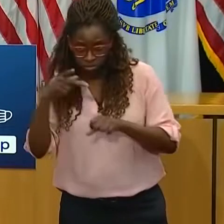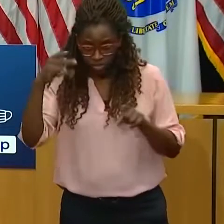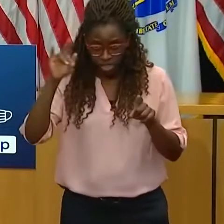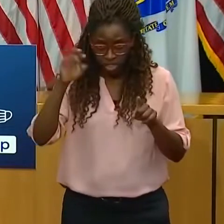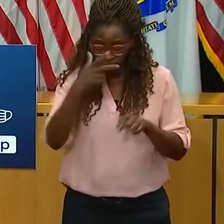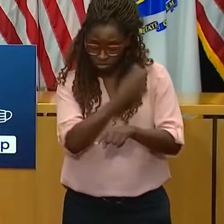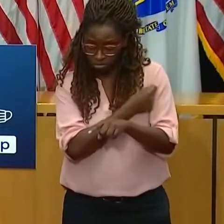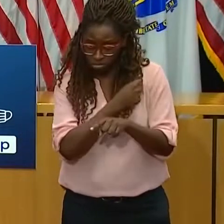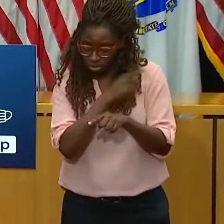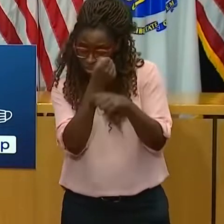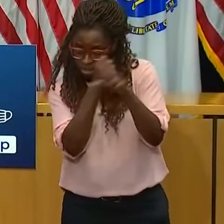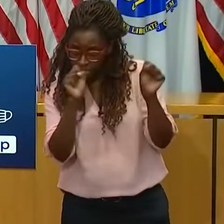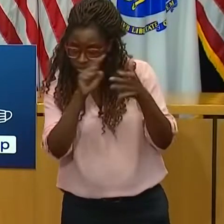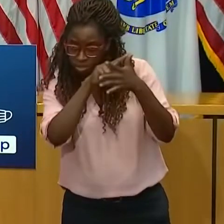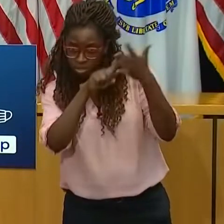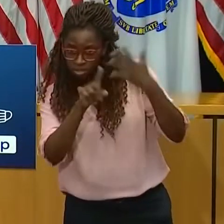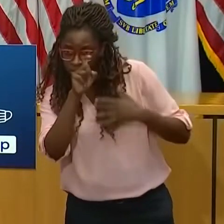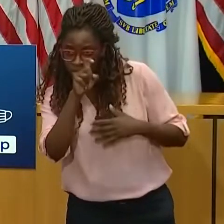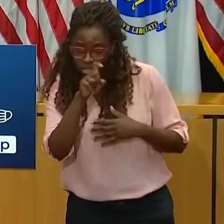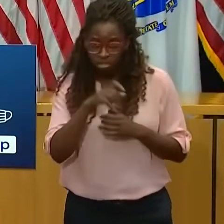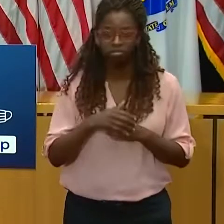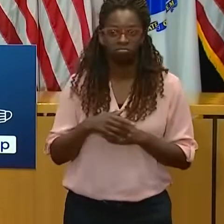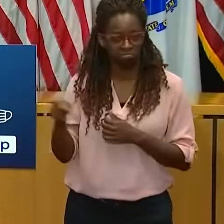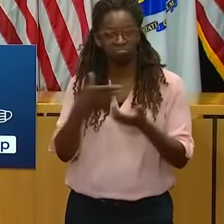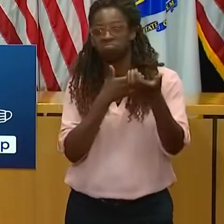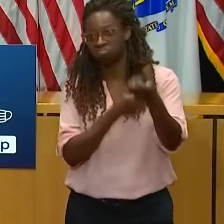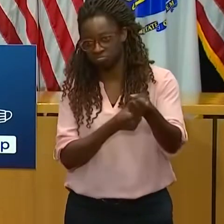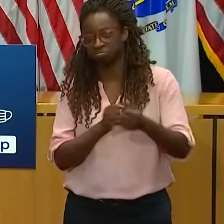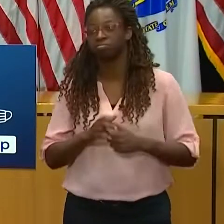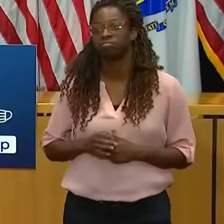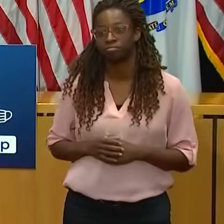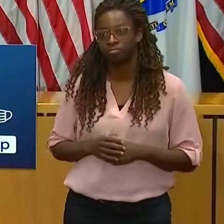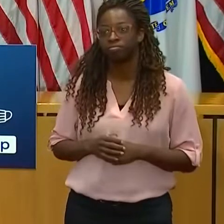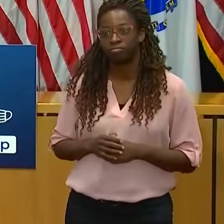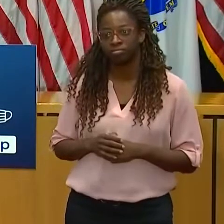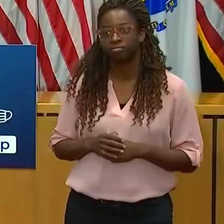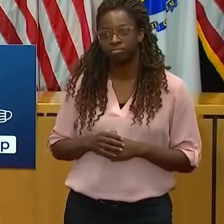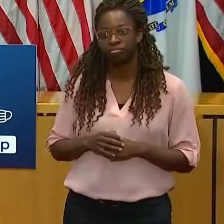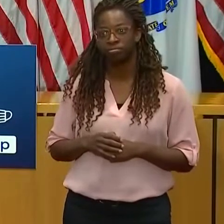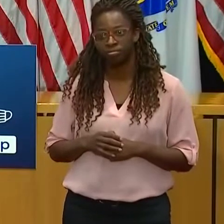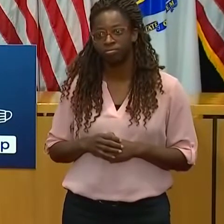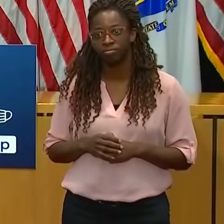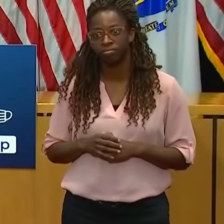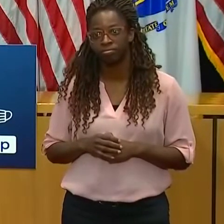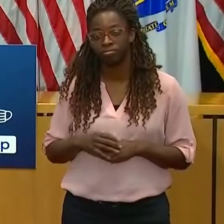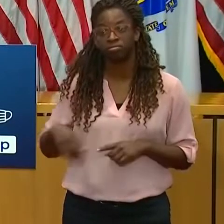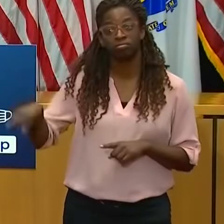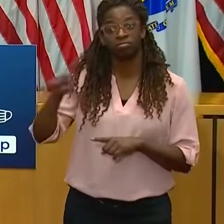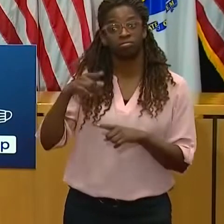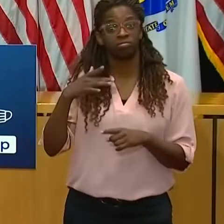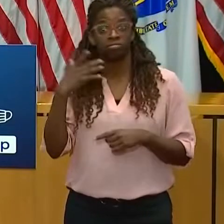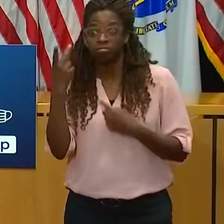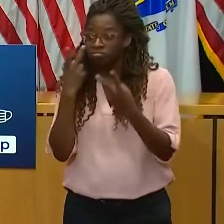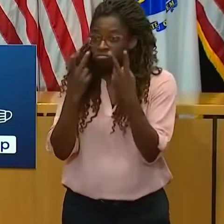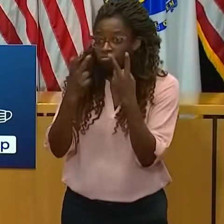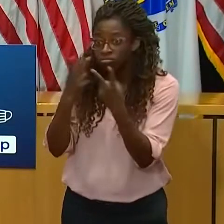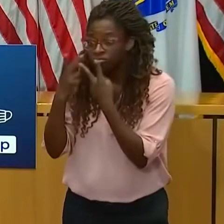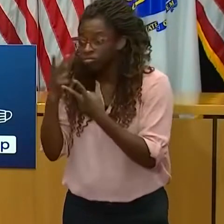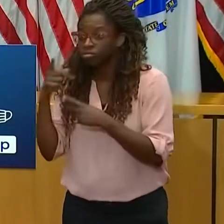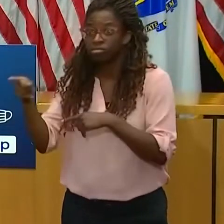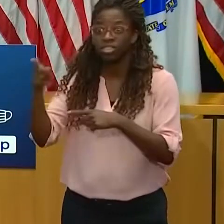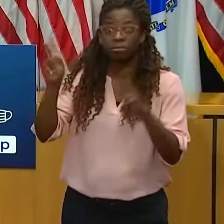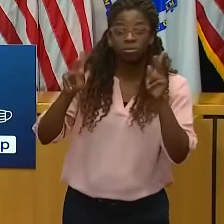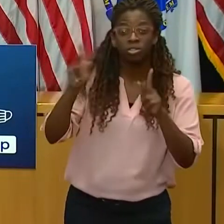virus can cause. And these folks have been through it all and have quite a quite a sense, I think more than